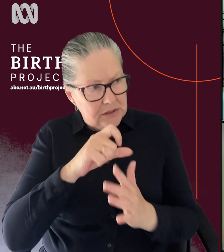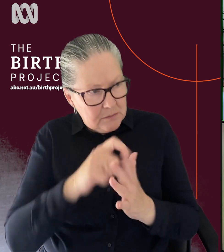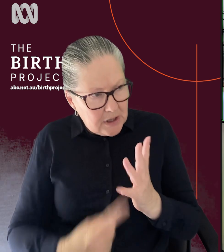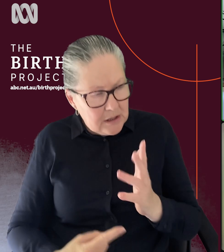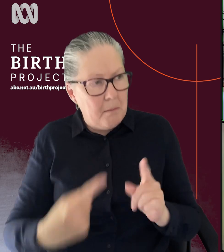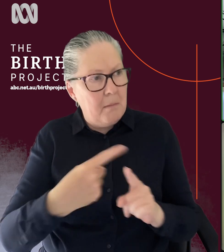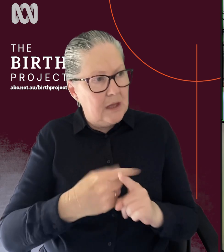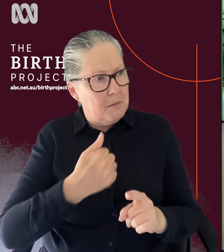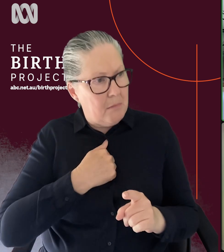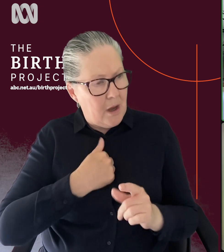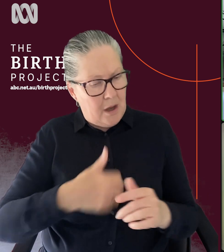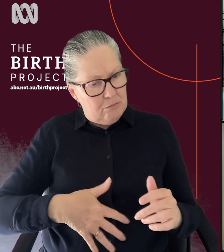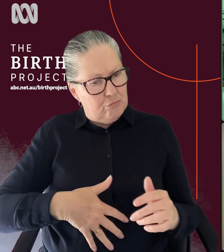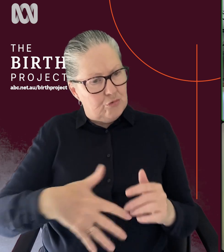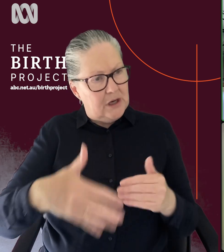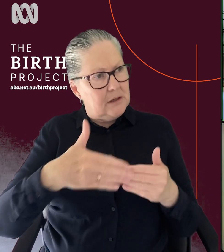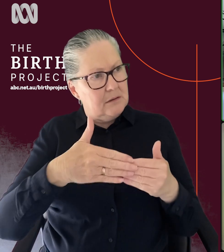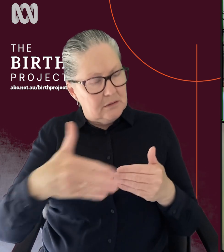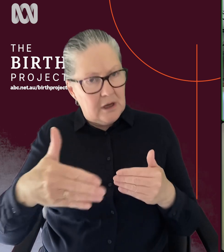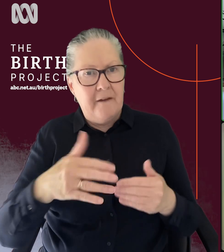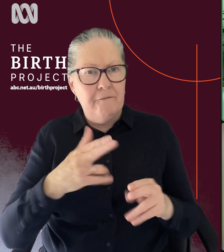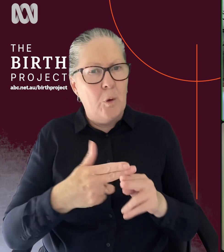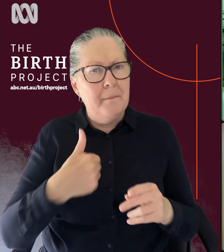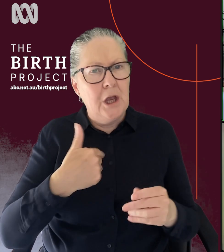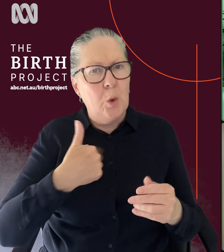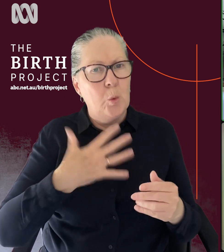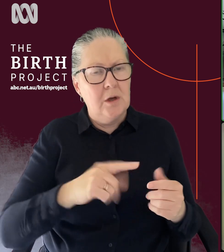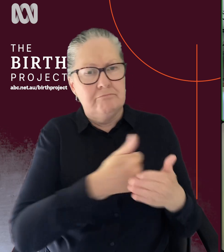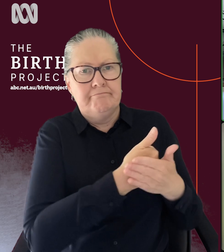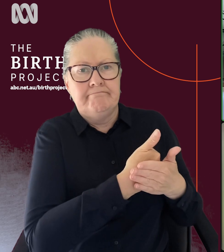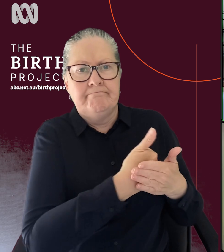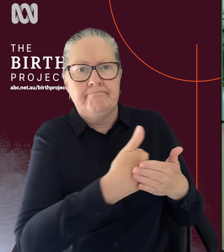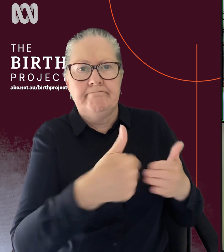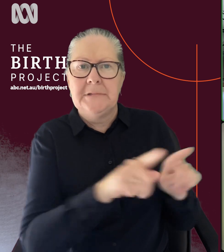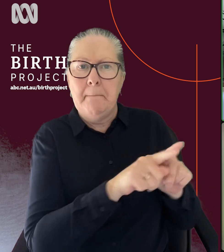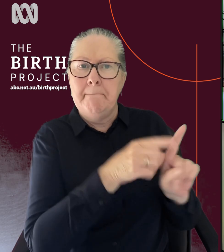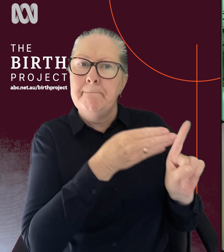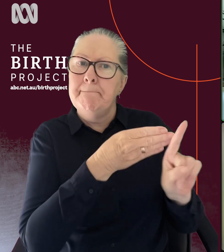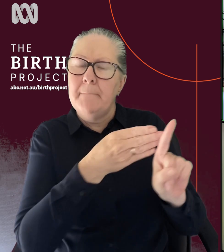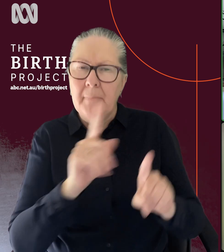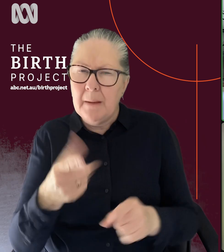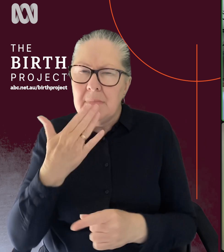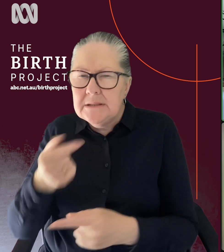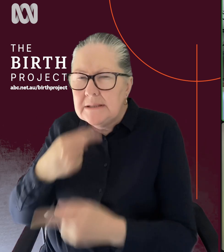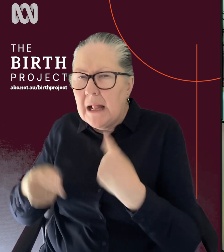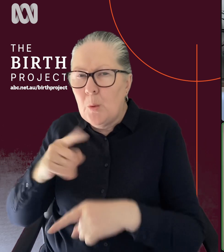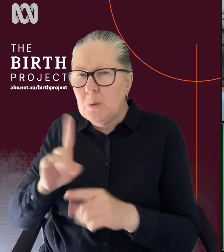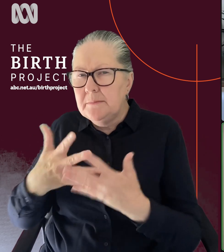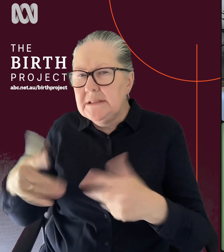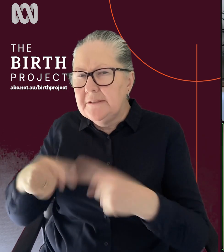pregnancy. So that for me was a factor, continuity of care, but talk us through the major differences. Yeah. So if you go through the